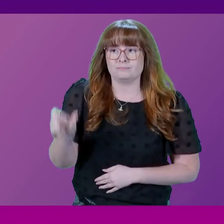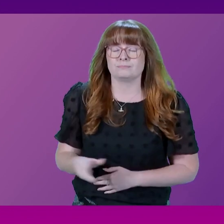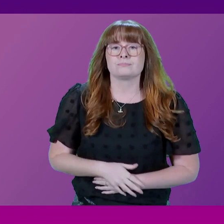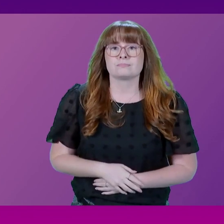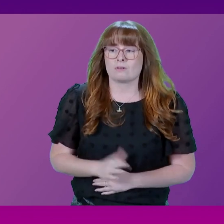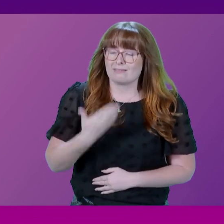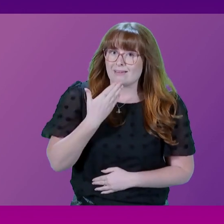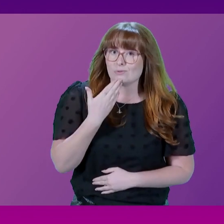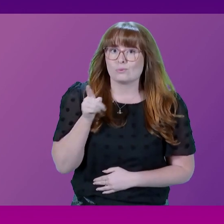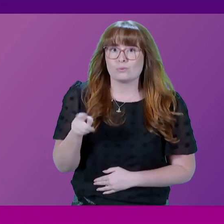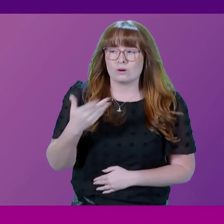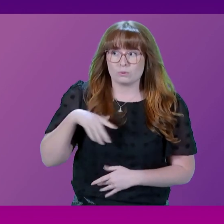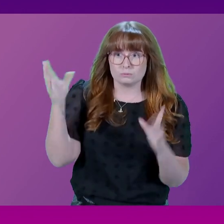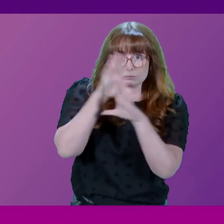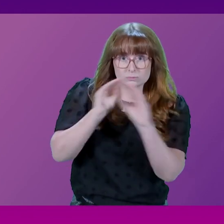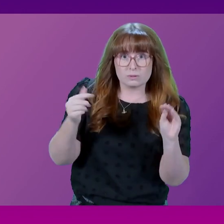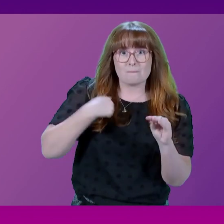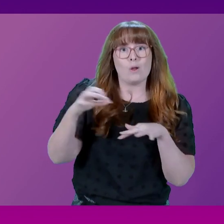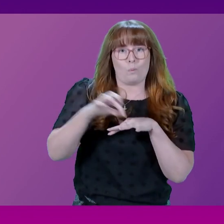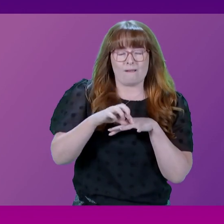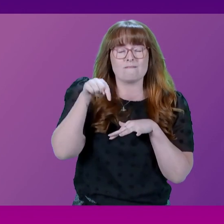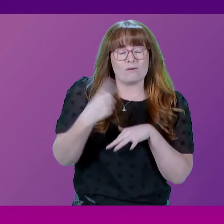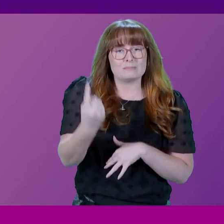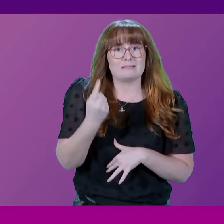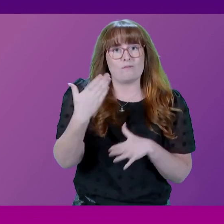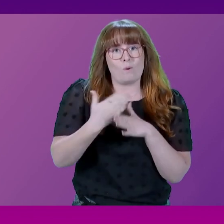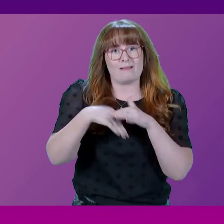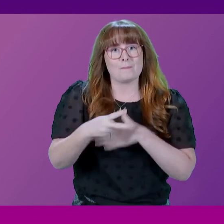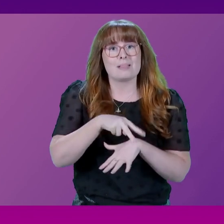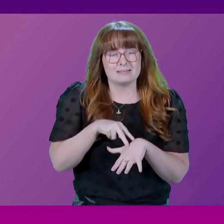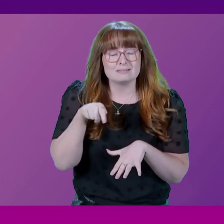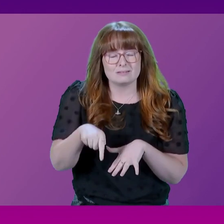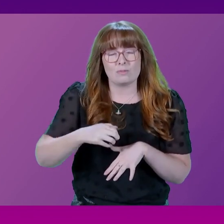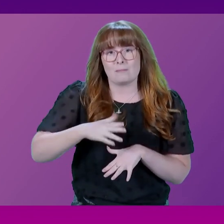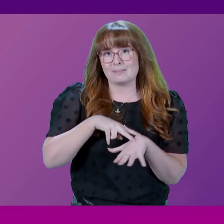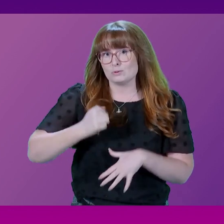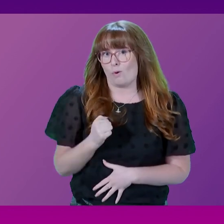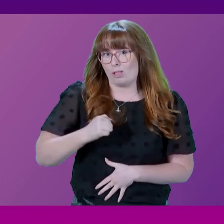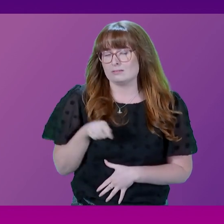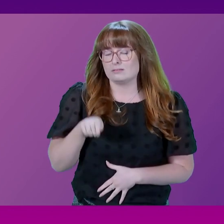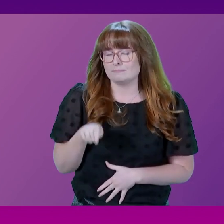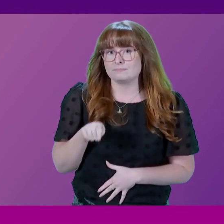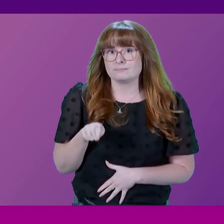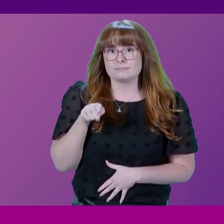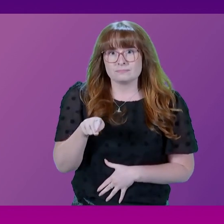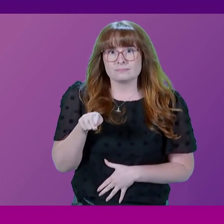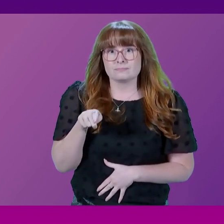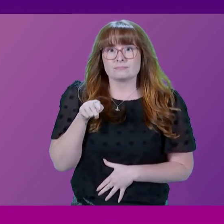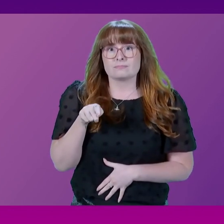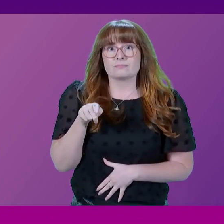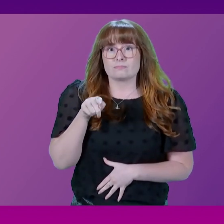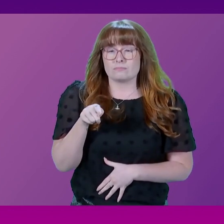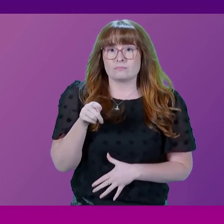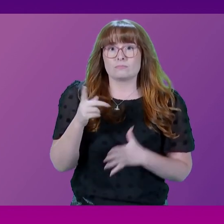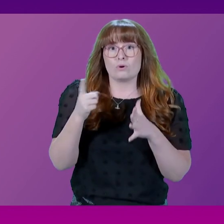you, presiding officer. And can I remind the chamber that my wife is a serving police officer with Police Scotland. Body-worn cameras are